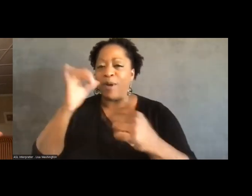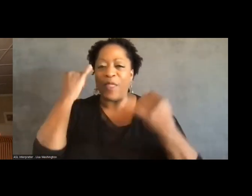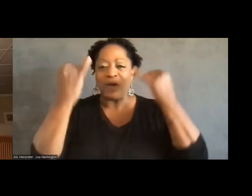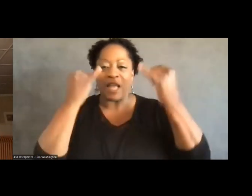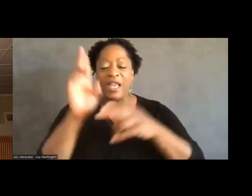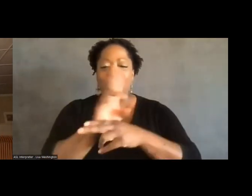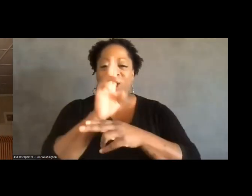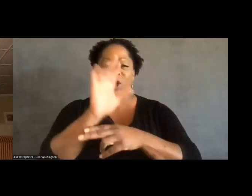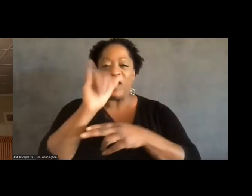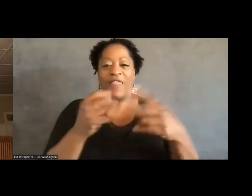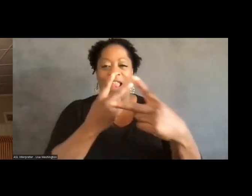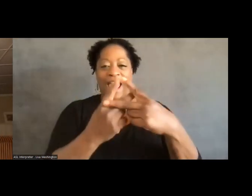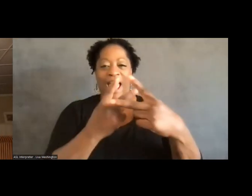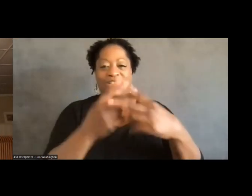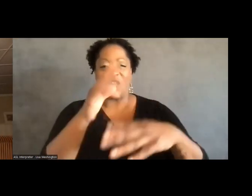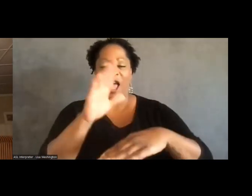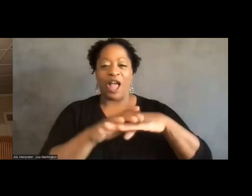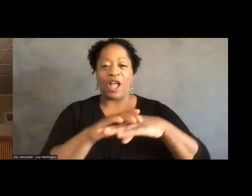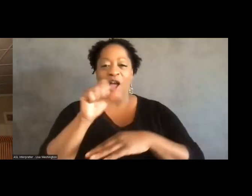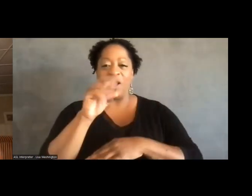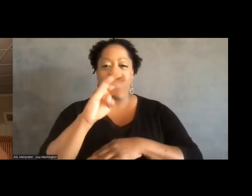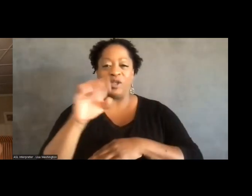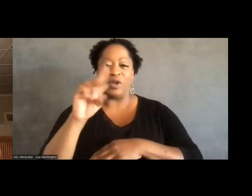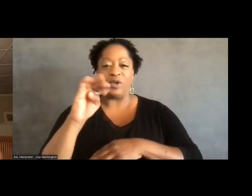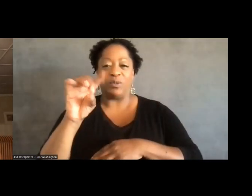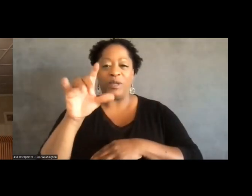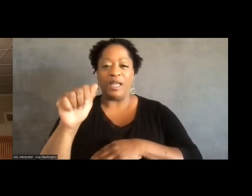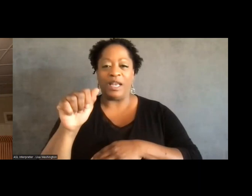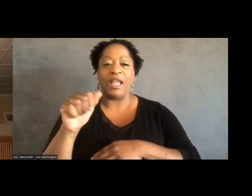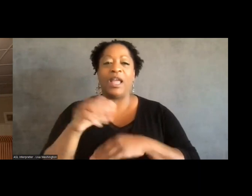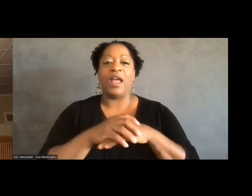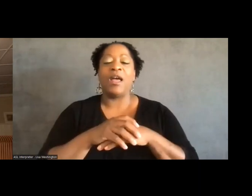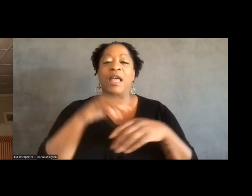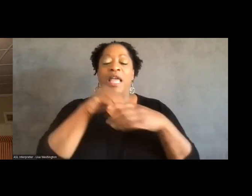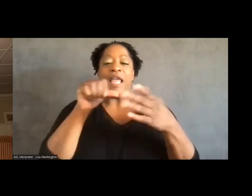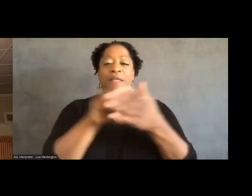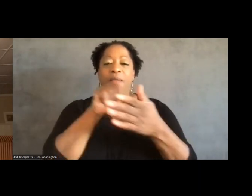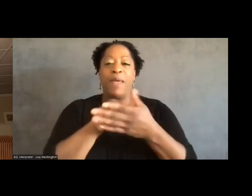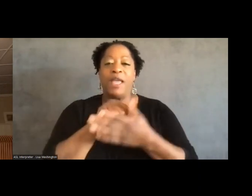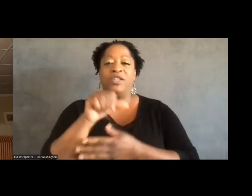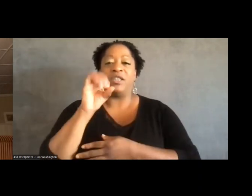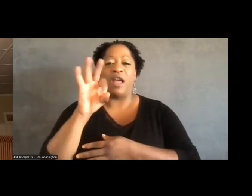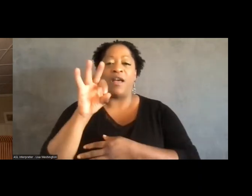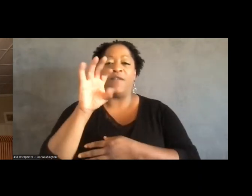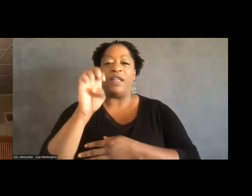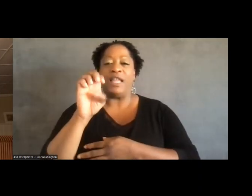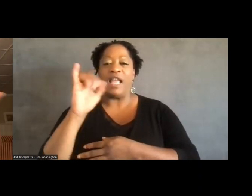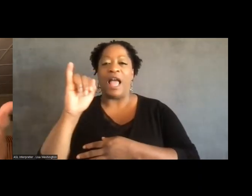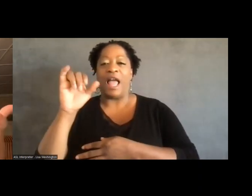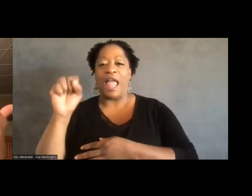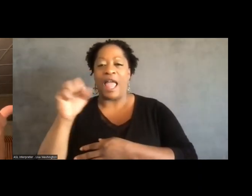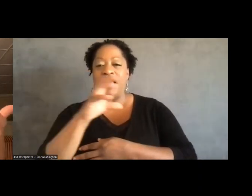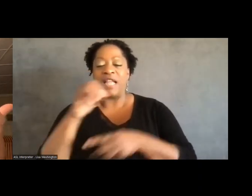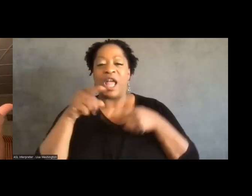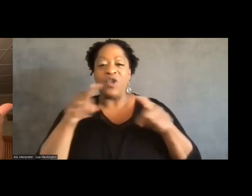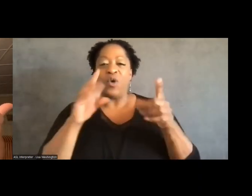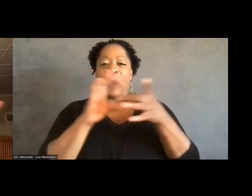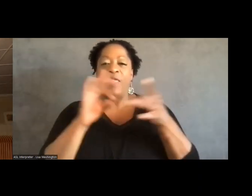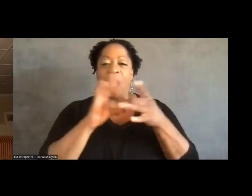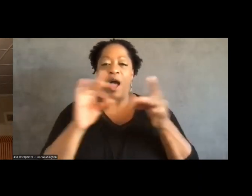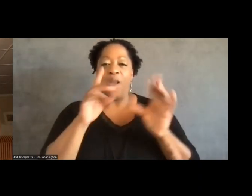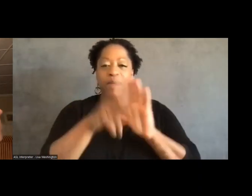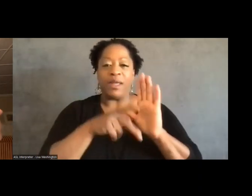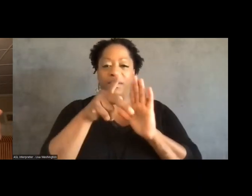social media, in the pages of the EIS during this like open comment period. And between those interventions